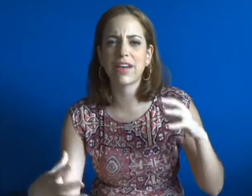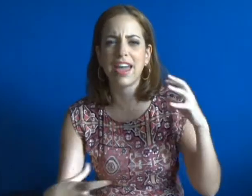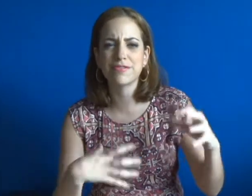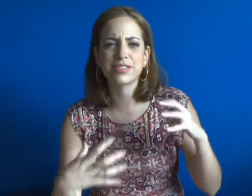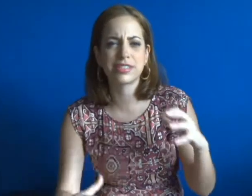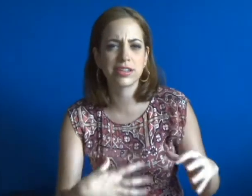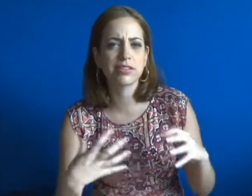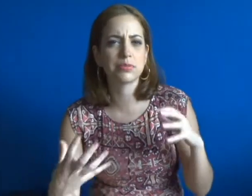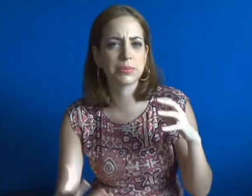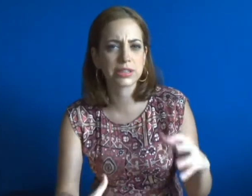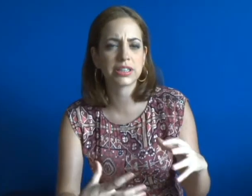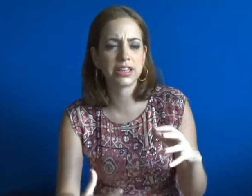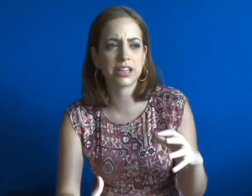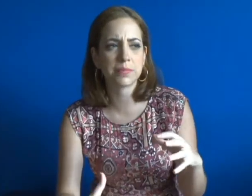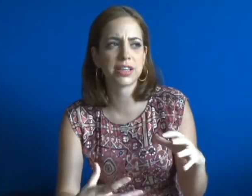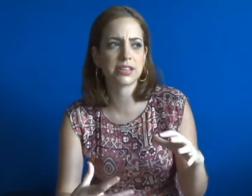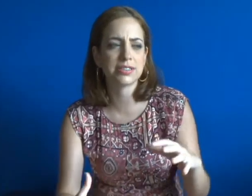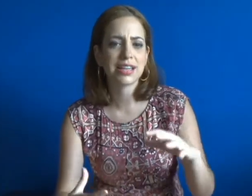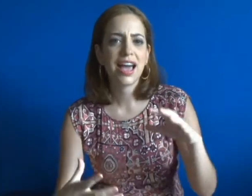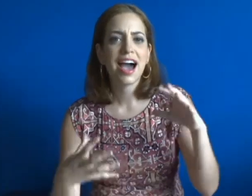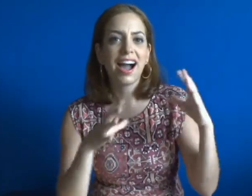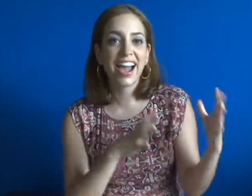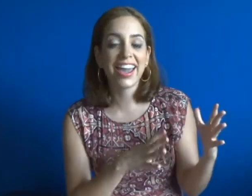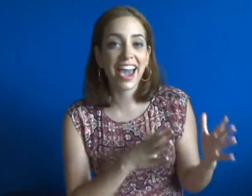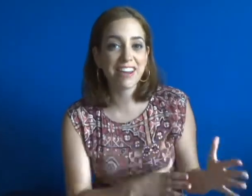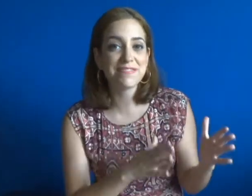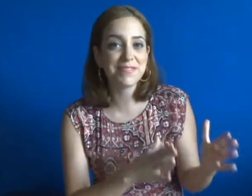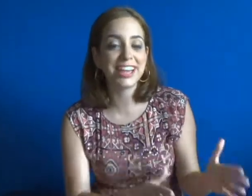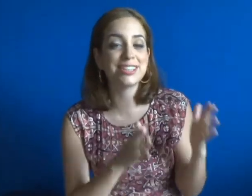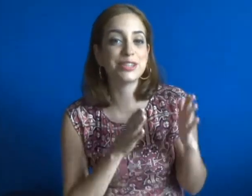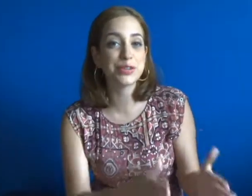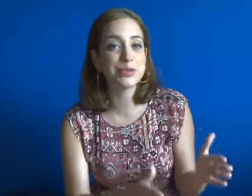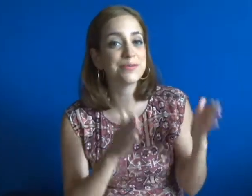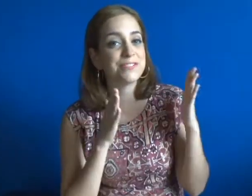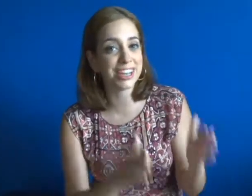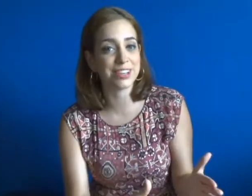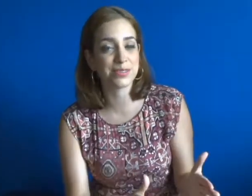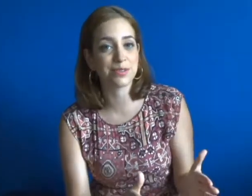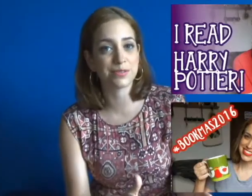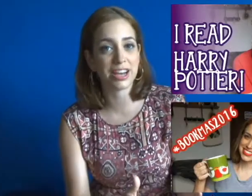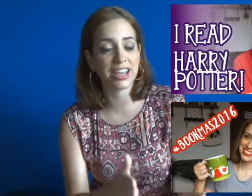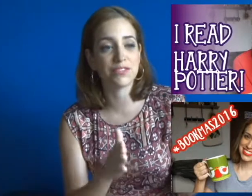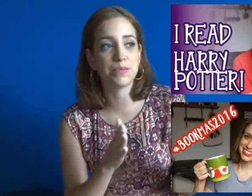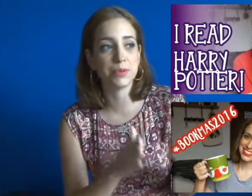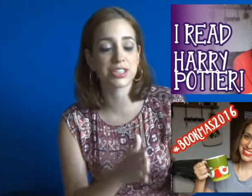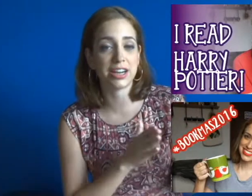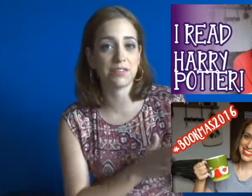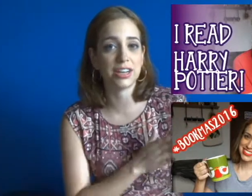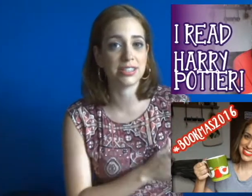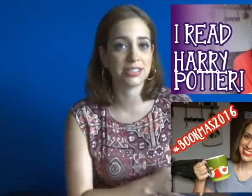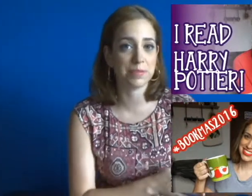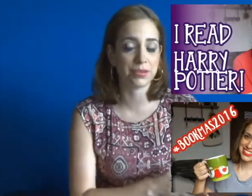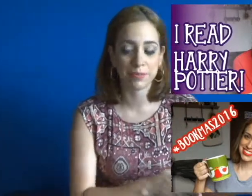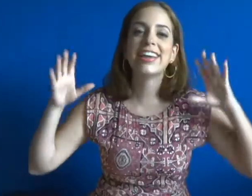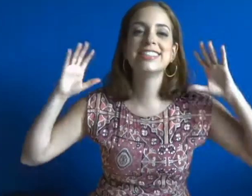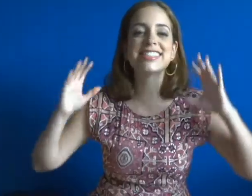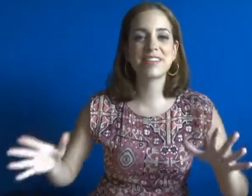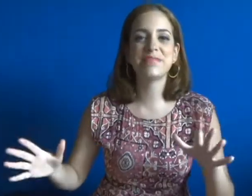every single book in here because I have made 2 videos already with books that I read in December. In December